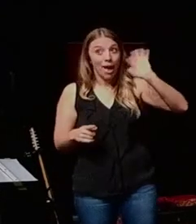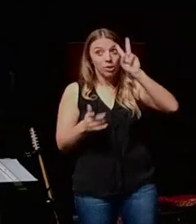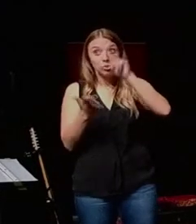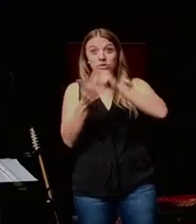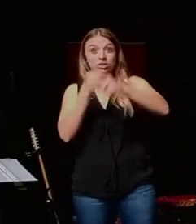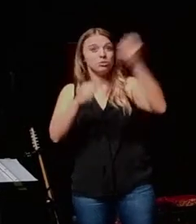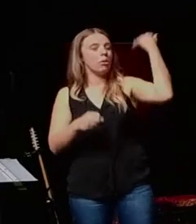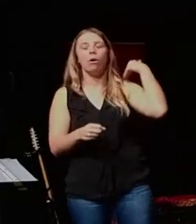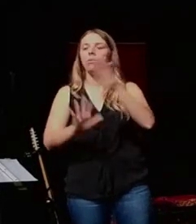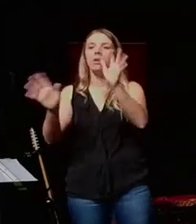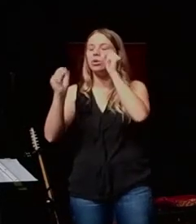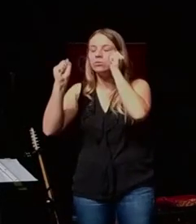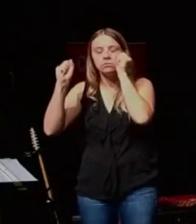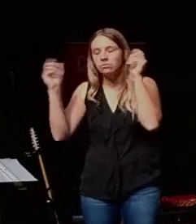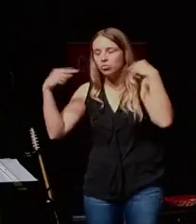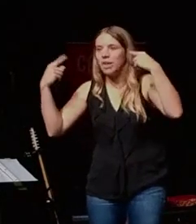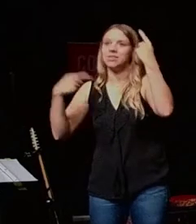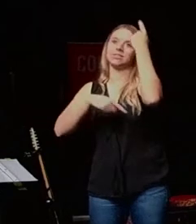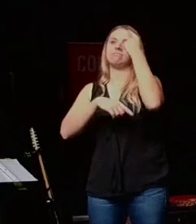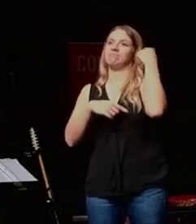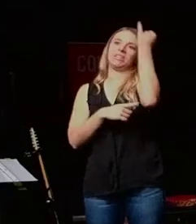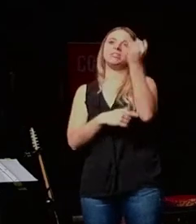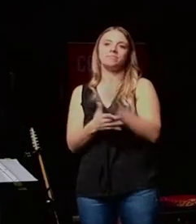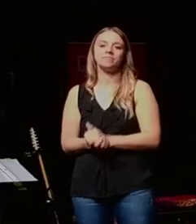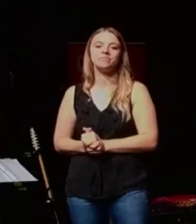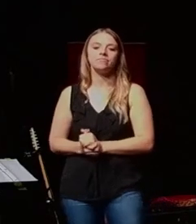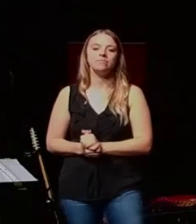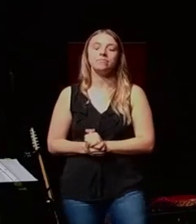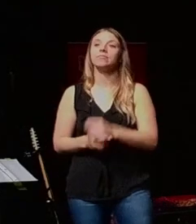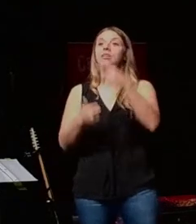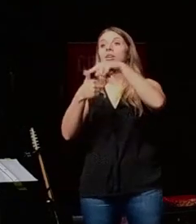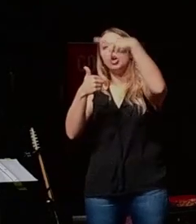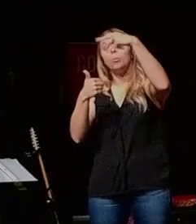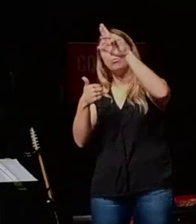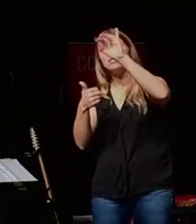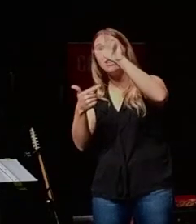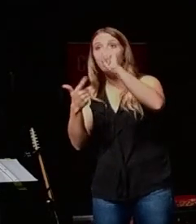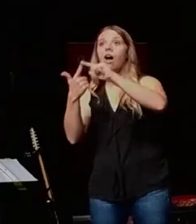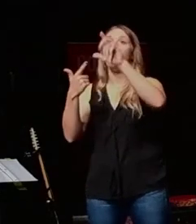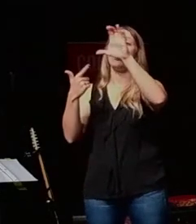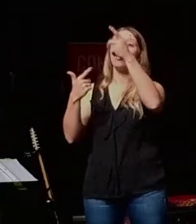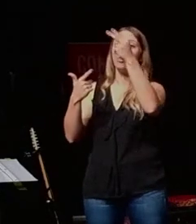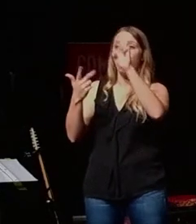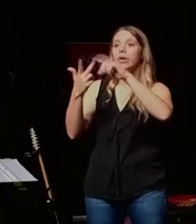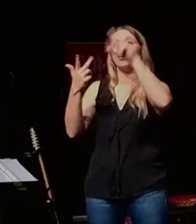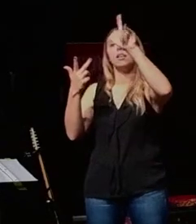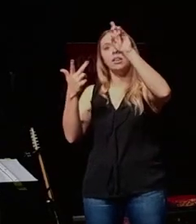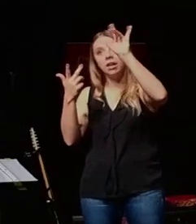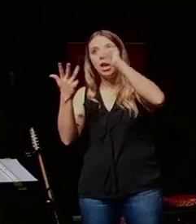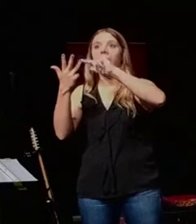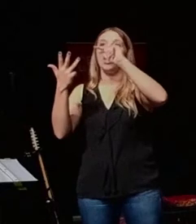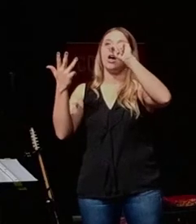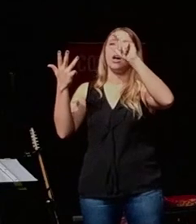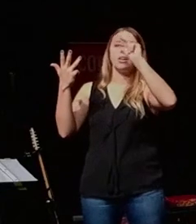absolutely crazy. And we have Priscilla and Chloe and Lydia and Athia and Nympha and